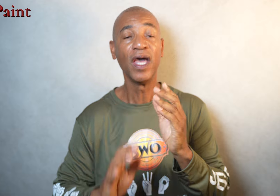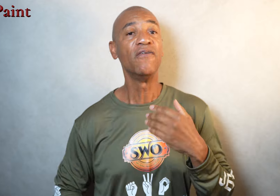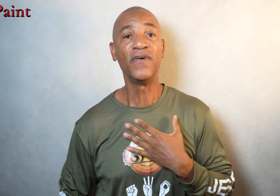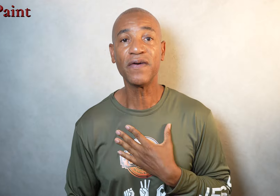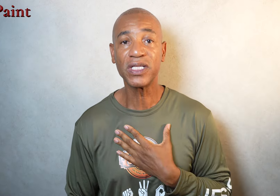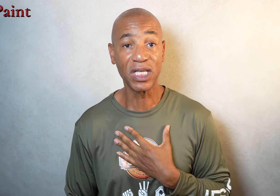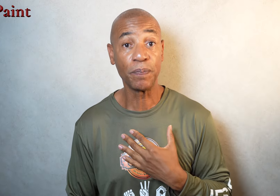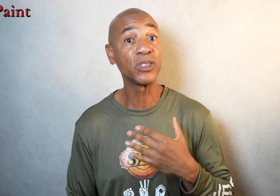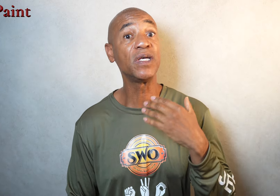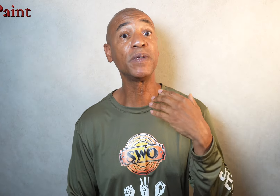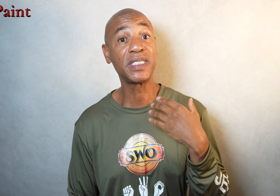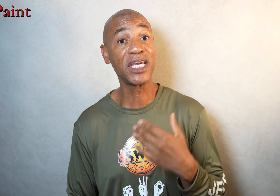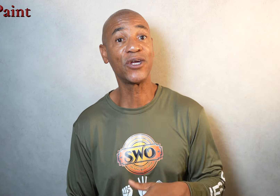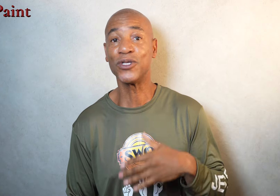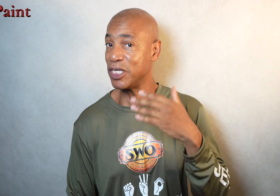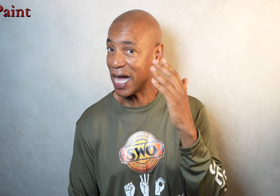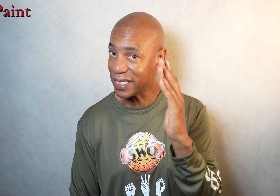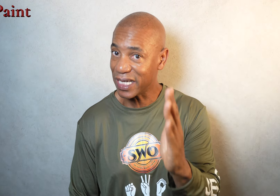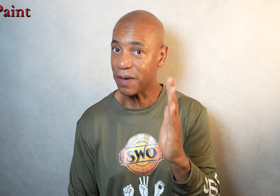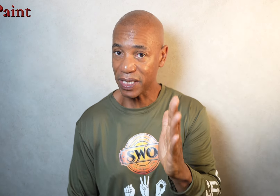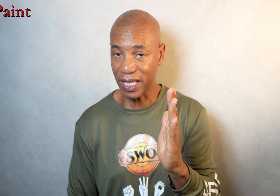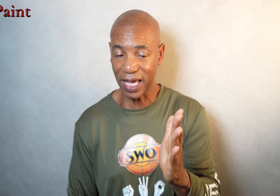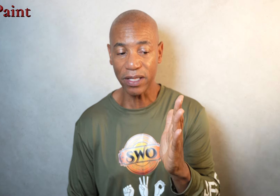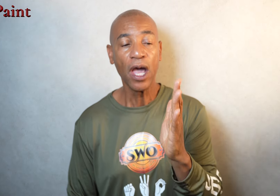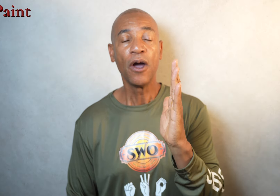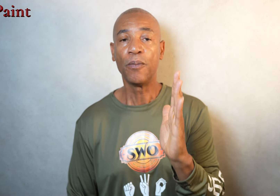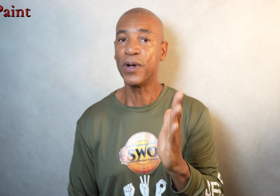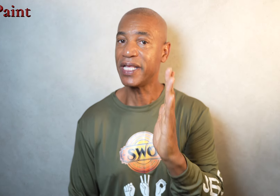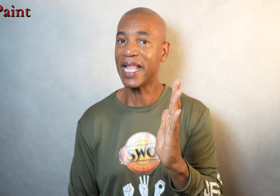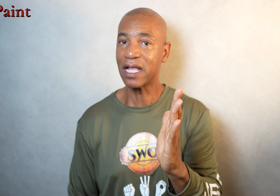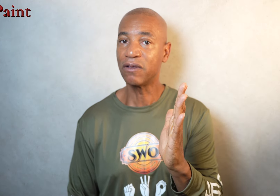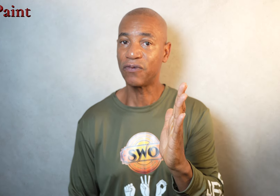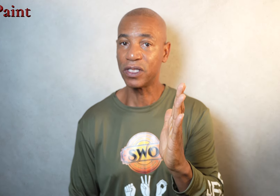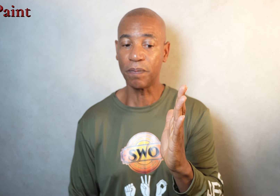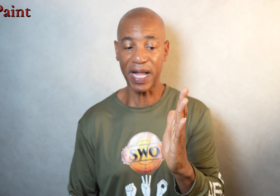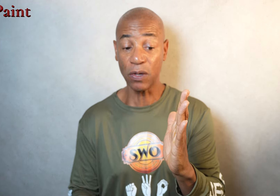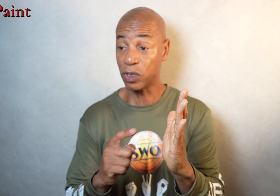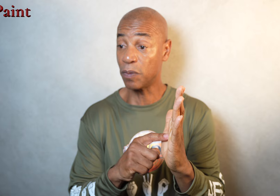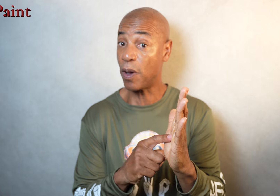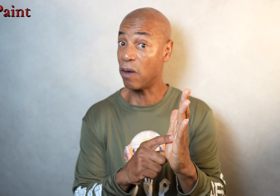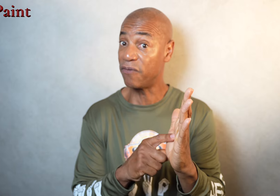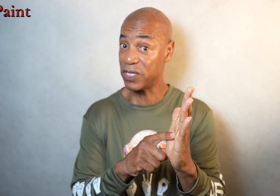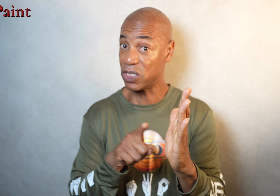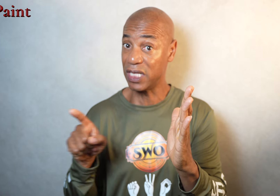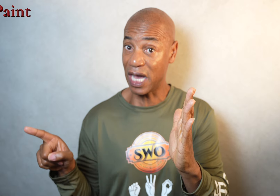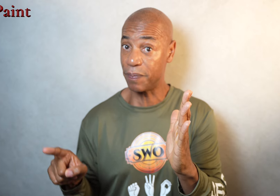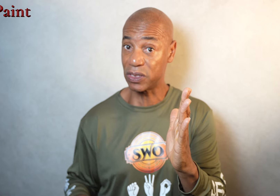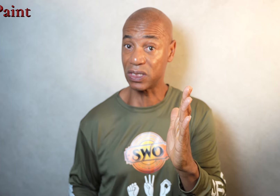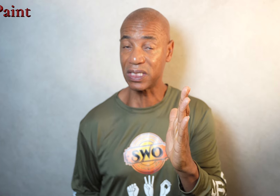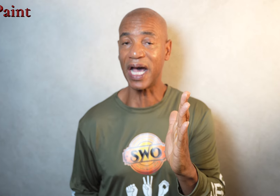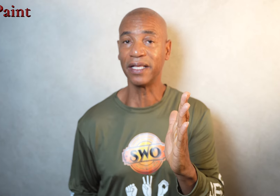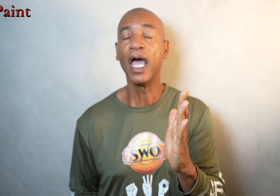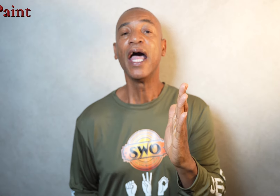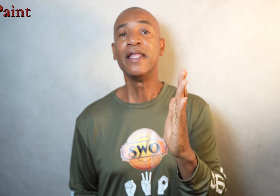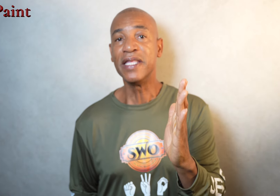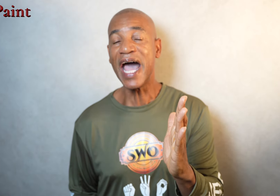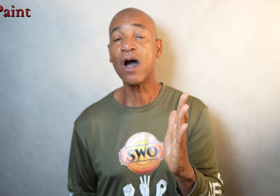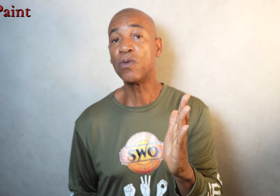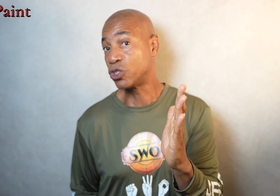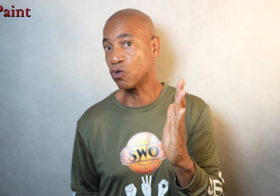Very simple, simply take your non-dominant hand, bring that out in front of the body with the palm facing the opposite side. Now, with your